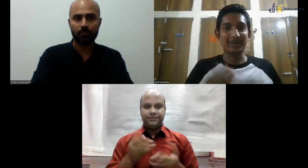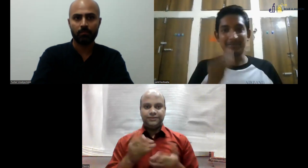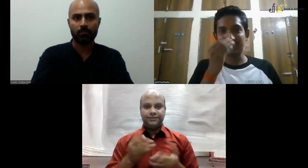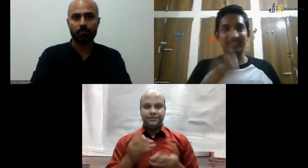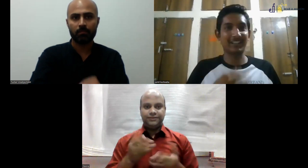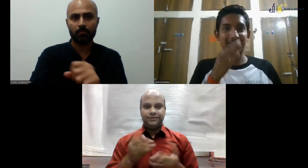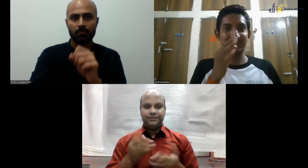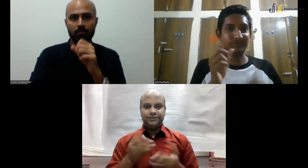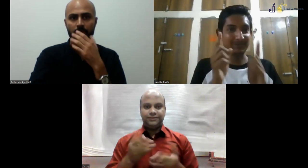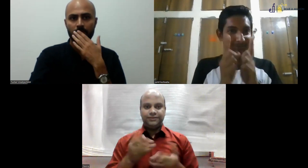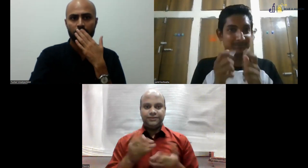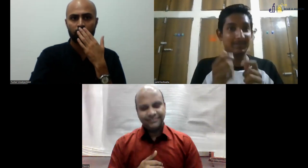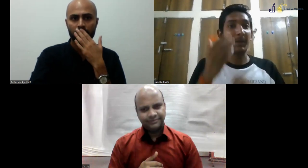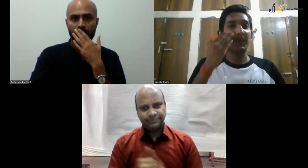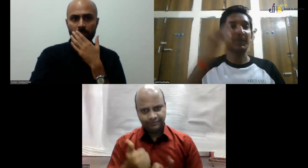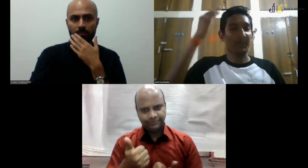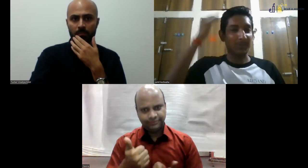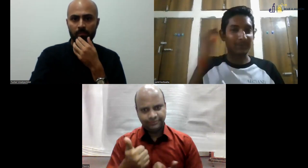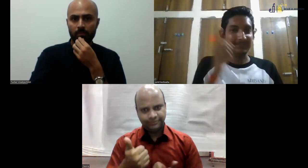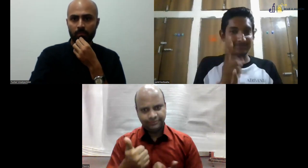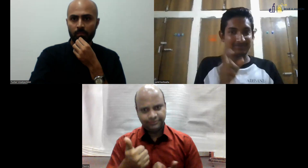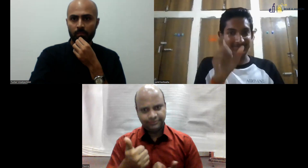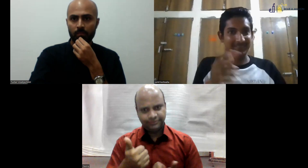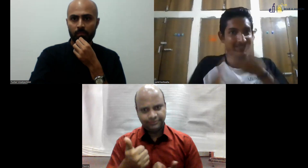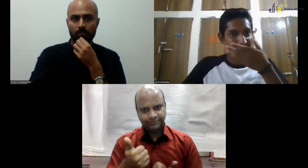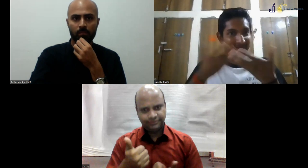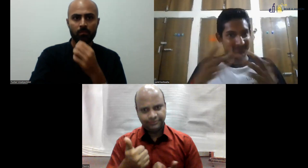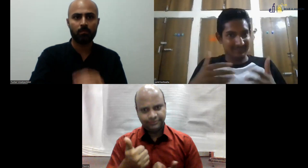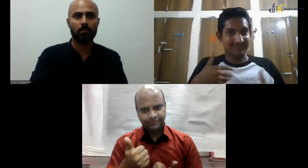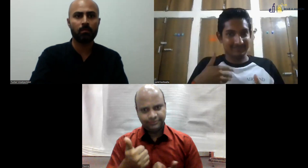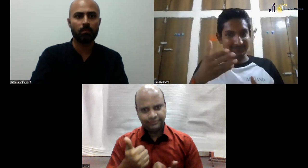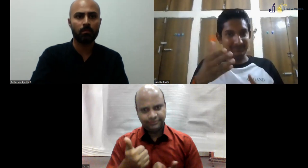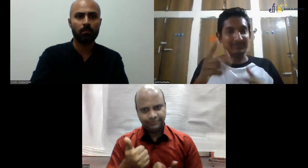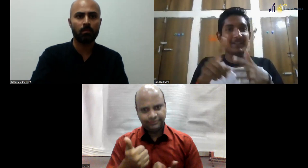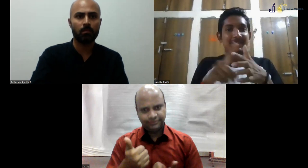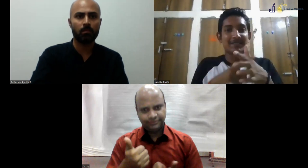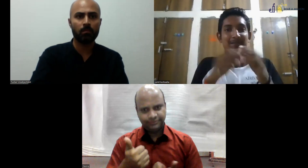Hello. Hello. Thank you. Neeraj. I just have a small question.